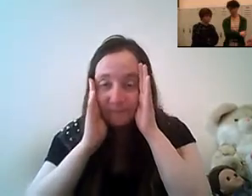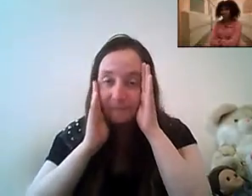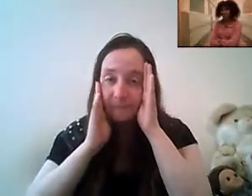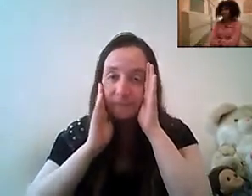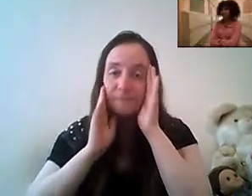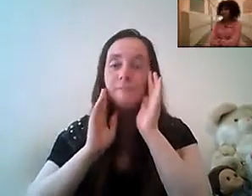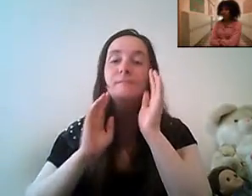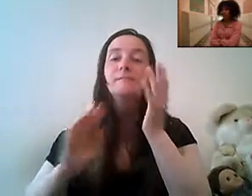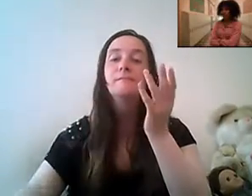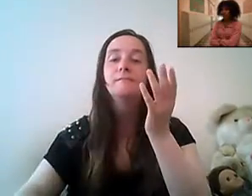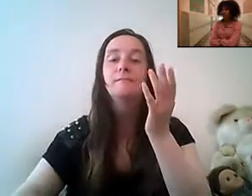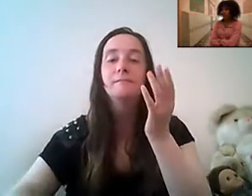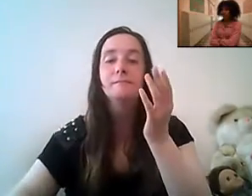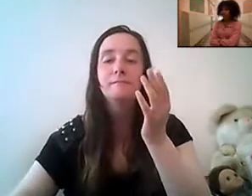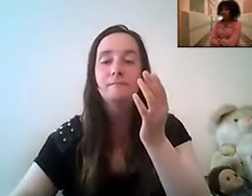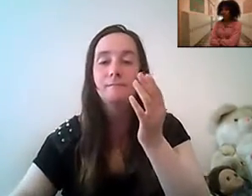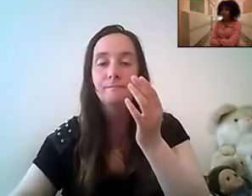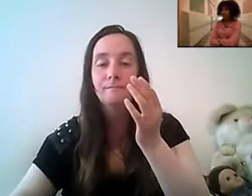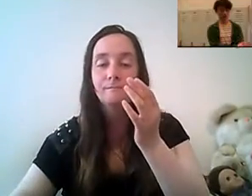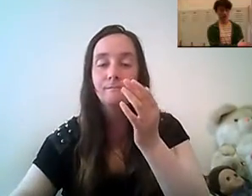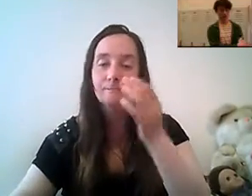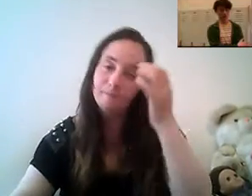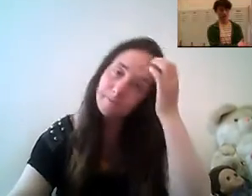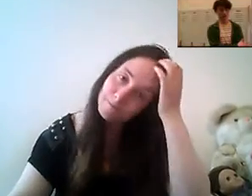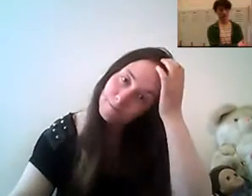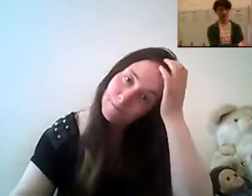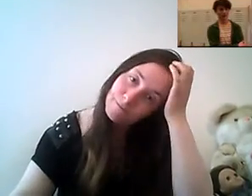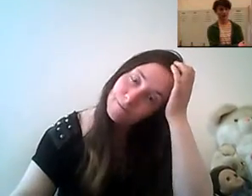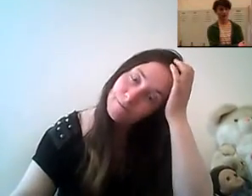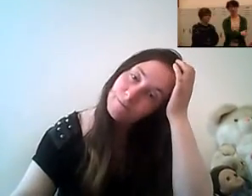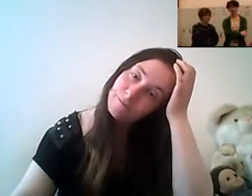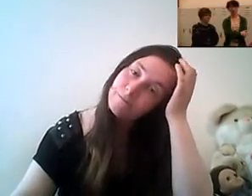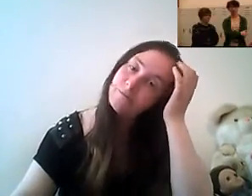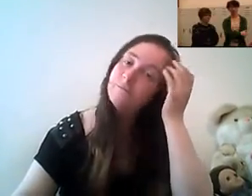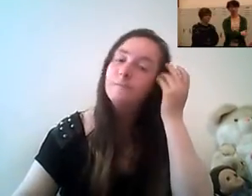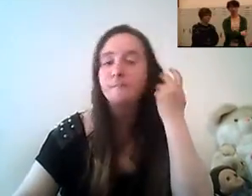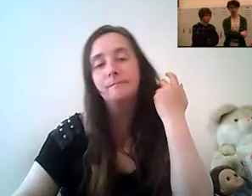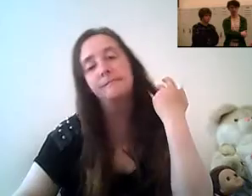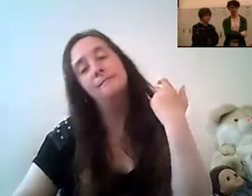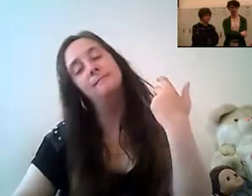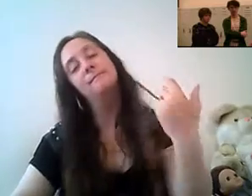no way that's serious it's right there in the library we 69 and everything